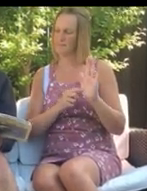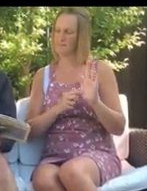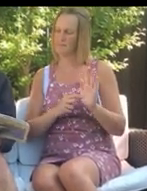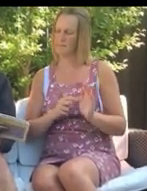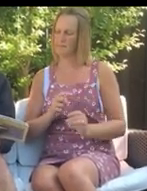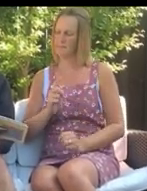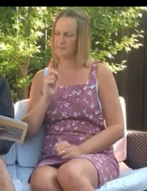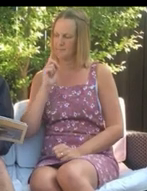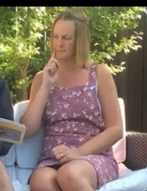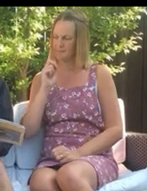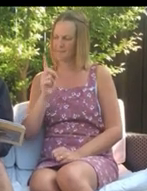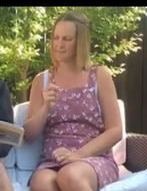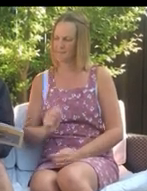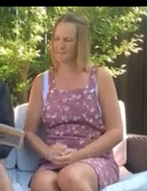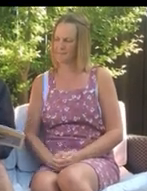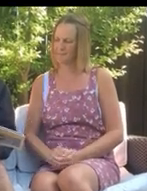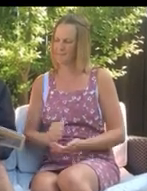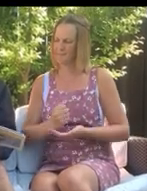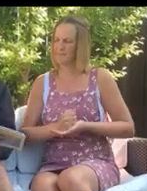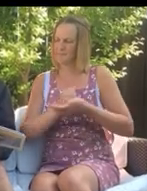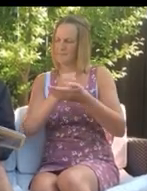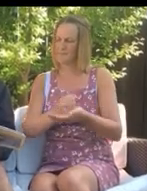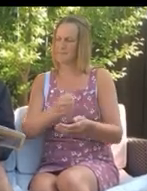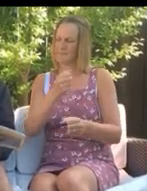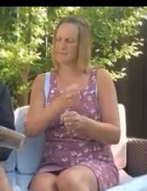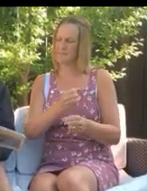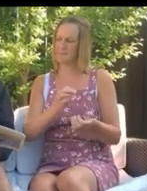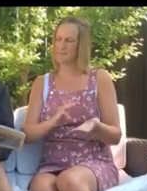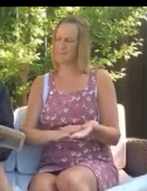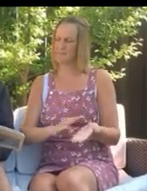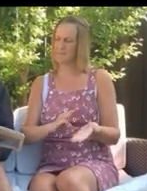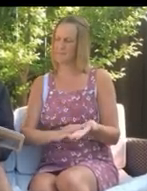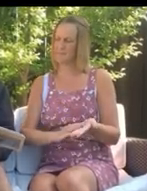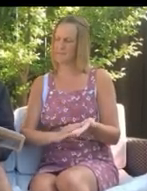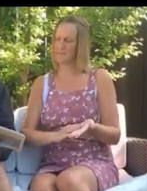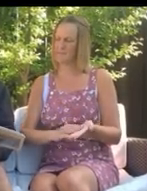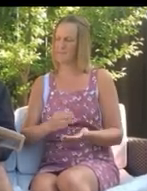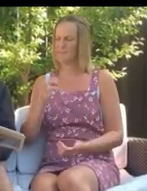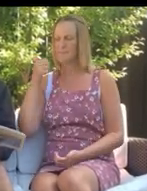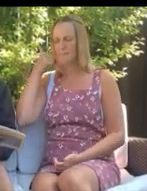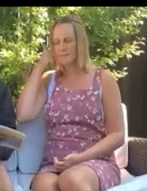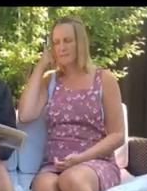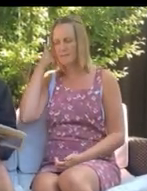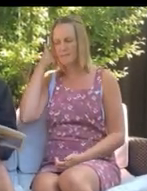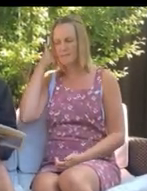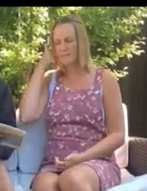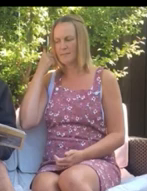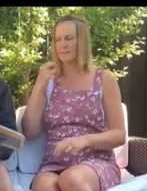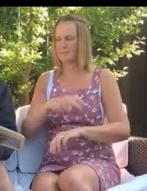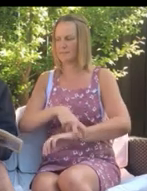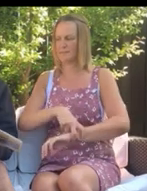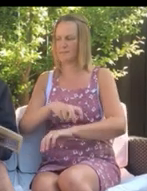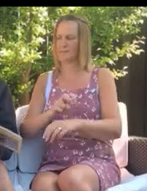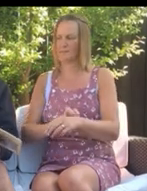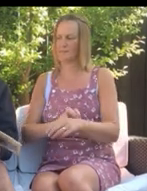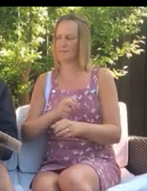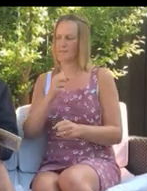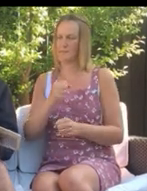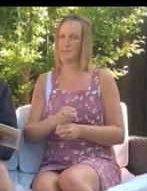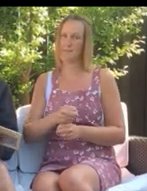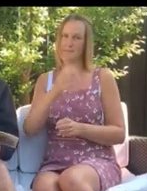Why, Tim, she smiles. This is a pleasure. Help, Gran, Tim cries. We need the phone. Call the police.